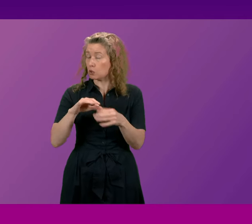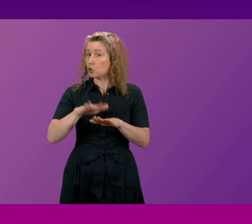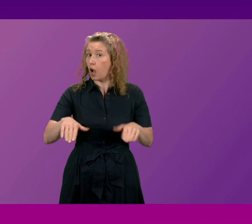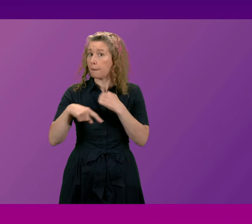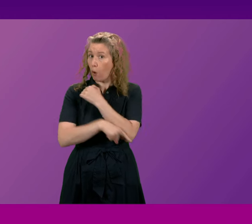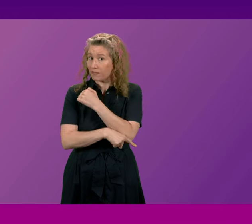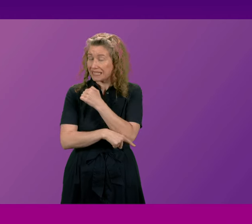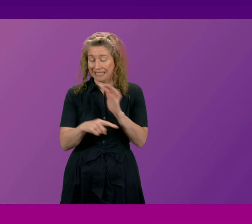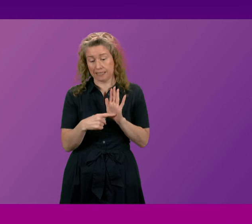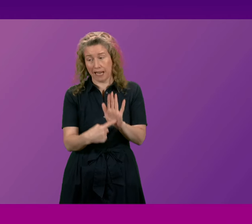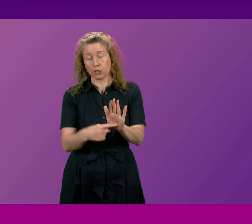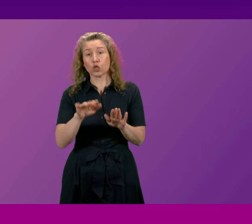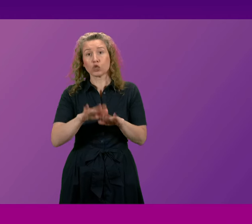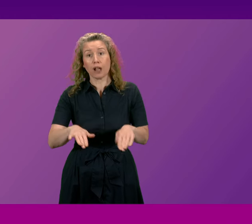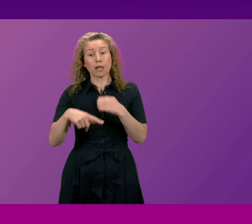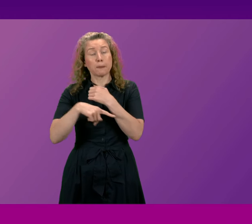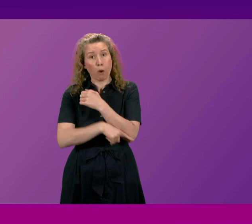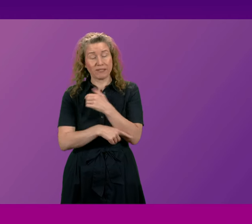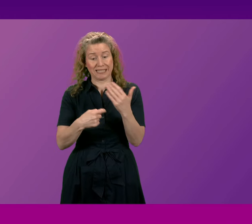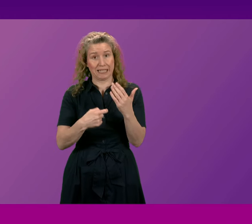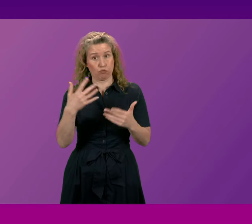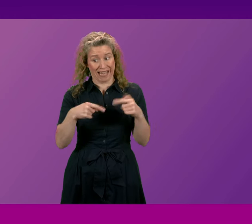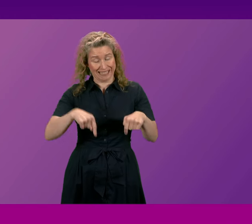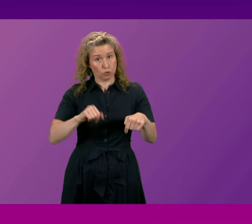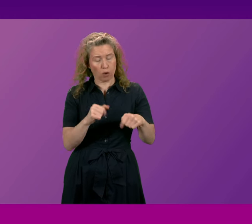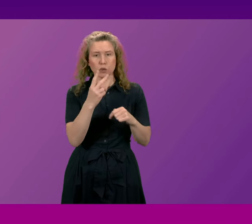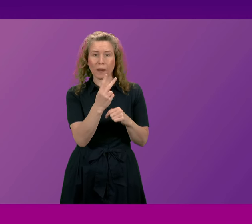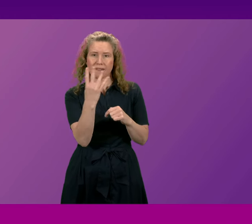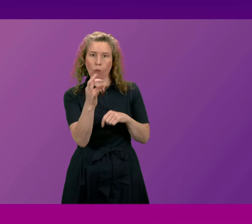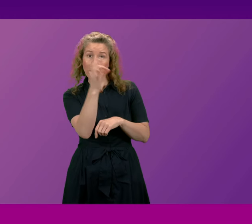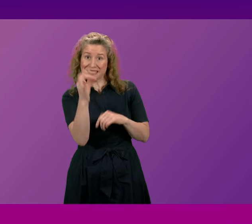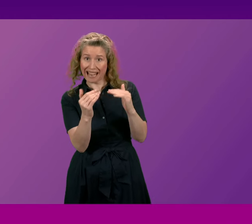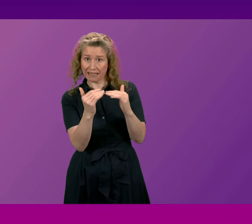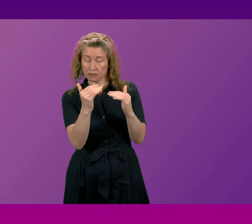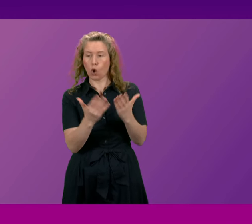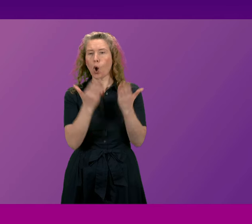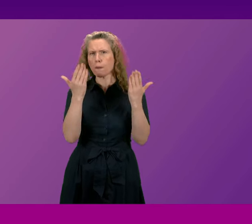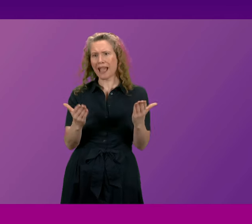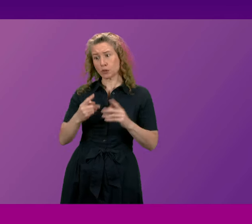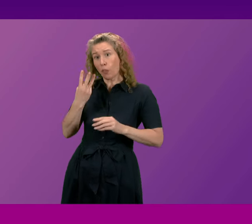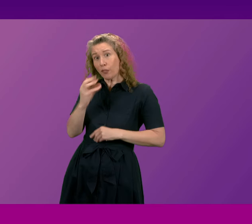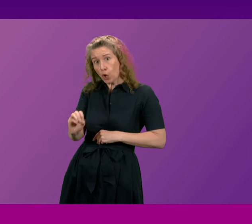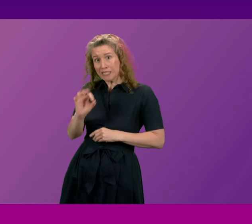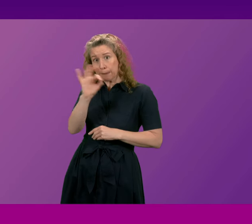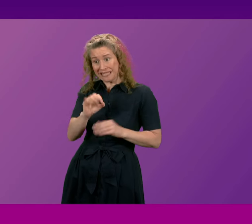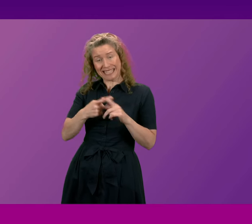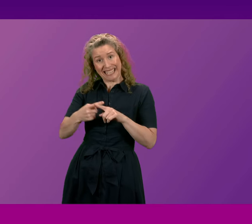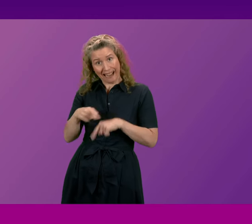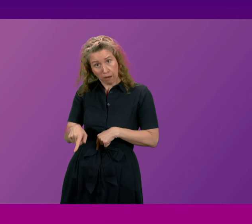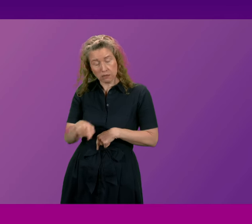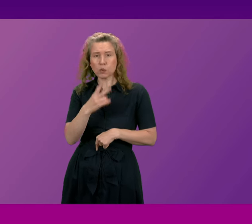show that child poverty rates in Scotland are 24% compared to 30% in England,